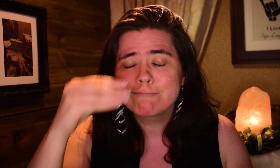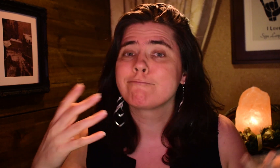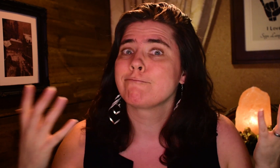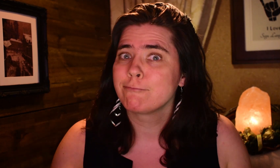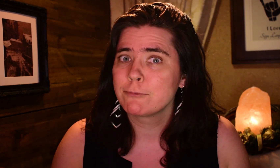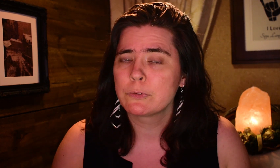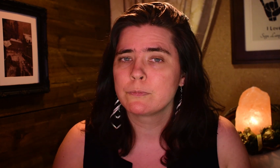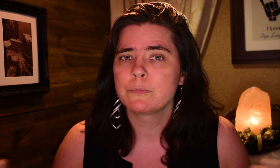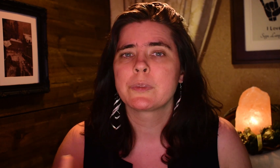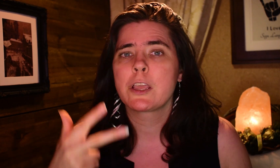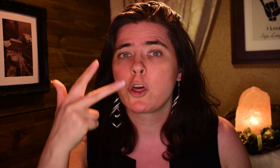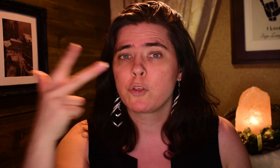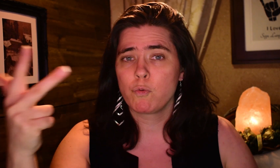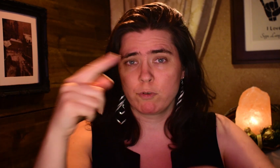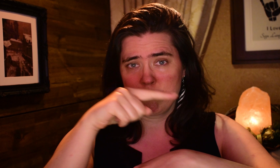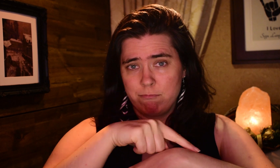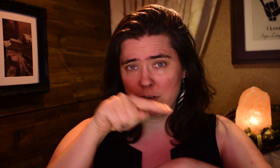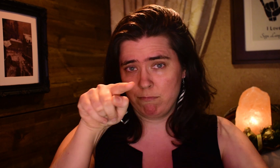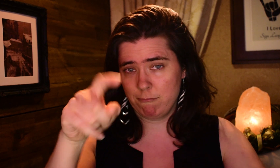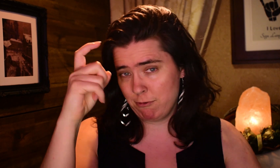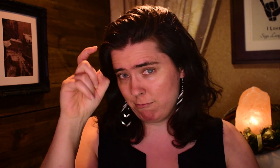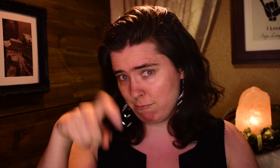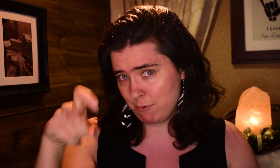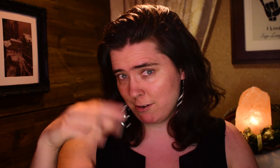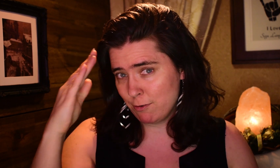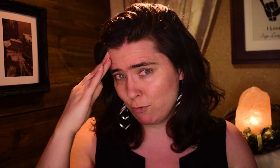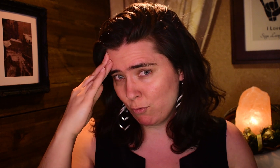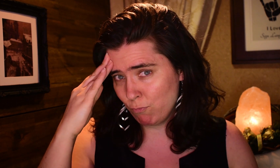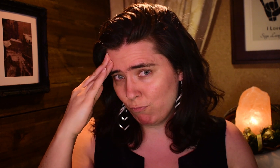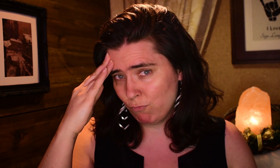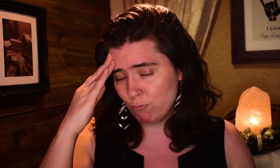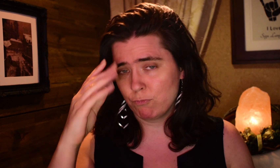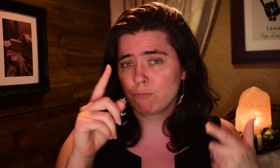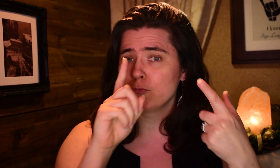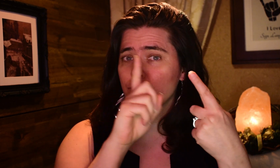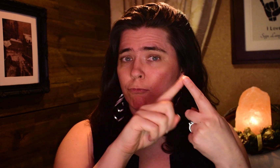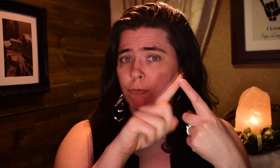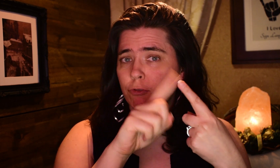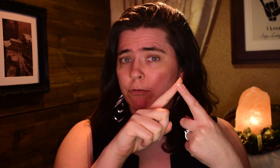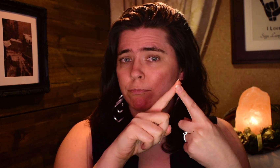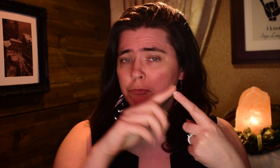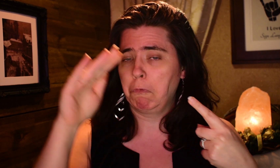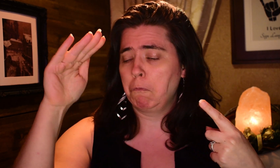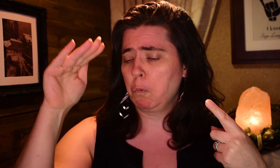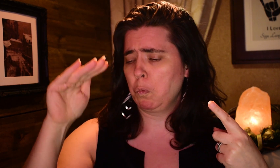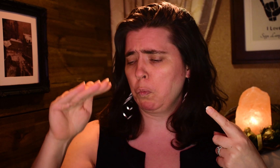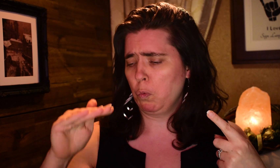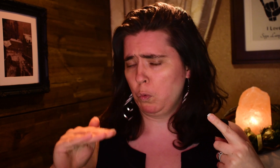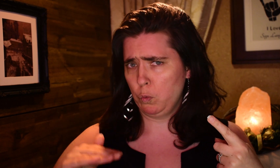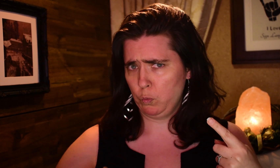learn? Wow. There are three times you need to know that. First, I